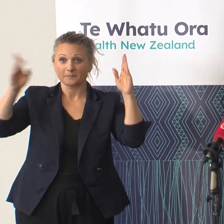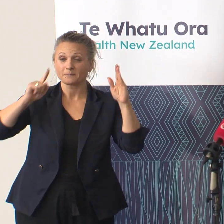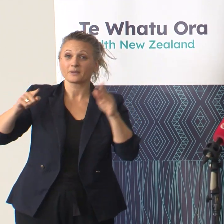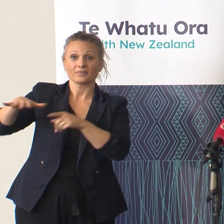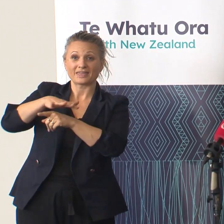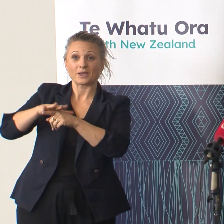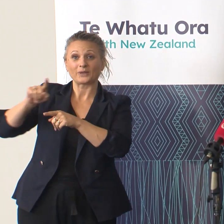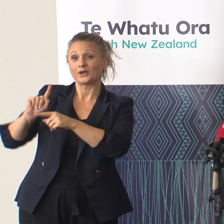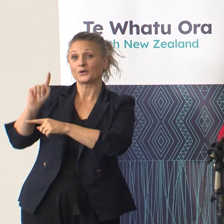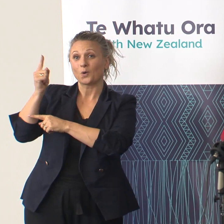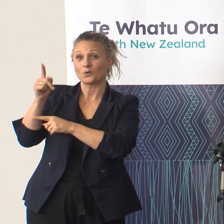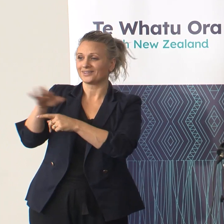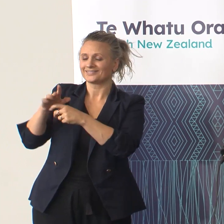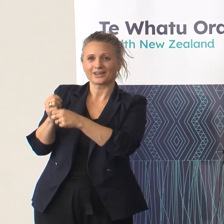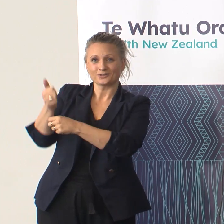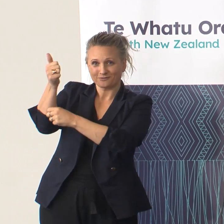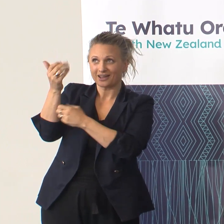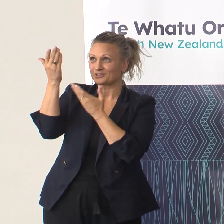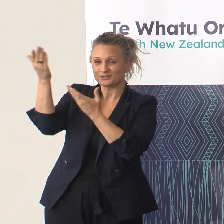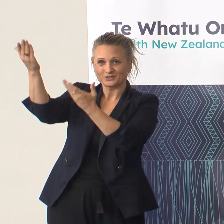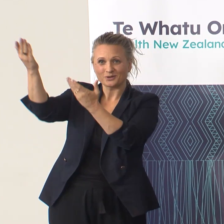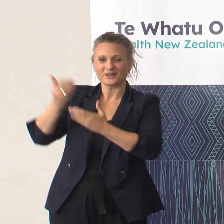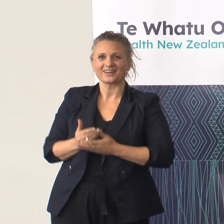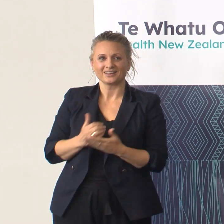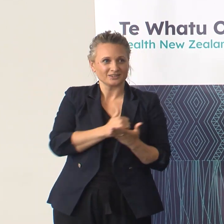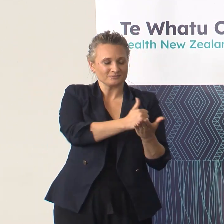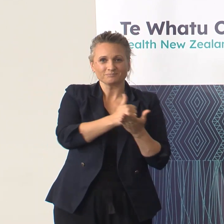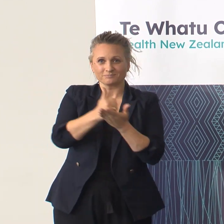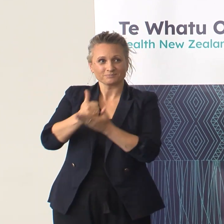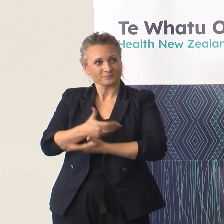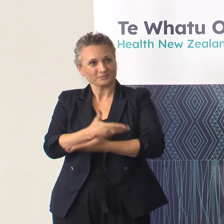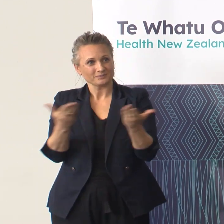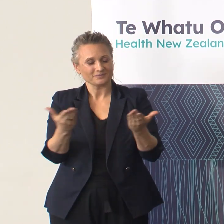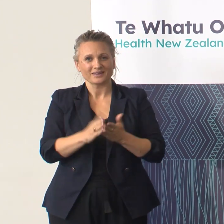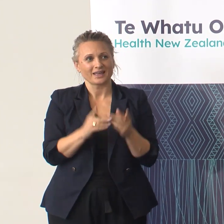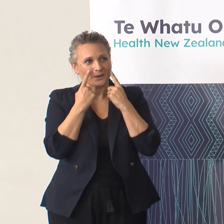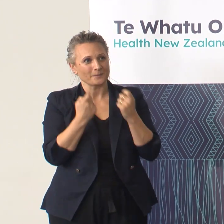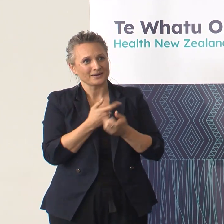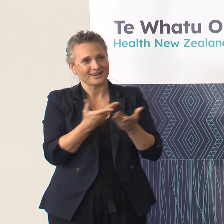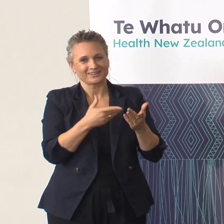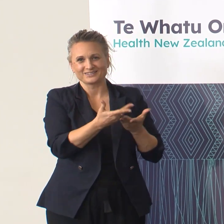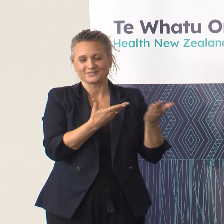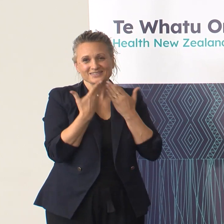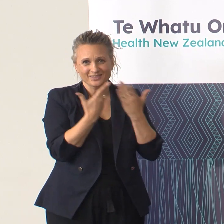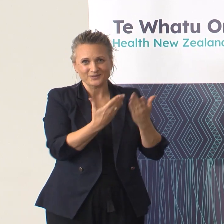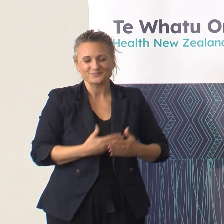Kia ora kai, ingari mō tō koutou tautoko, tiaki manaiki i tātou katoa i tēnei rangi.